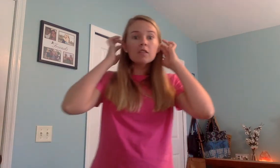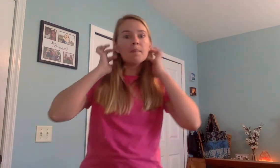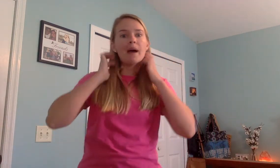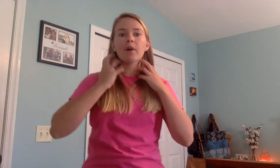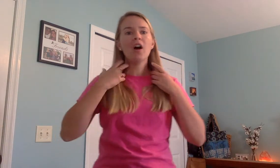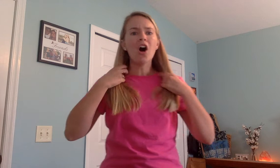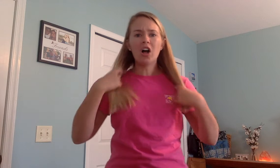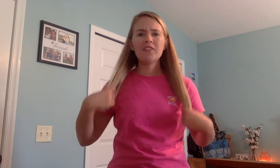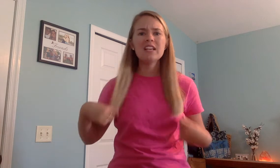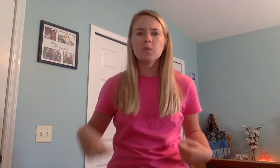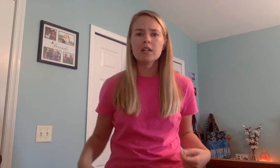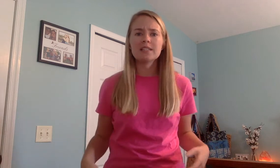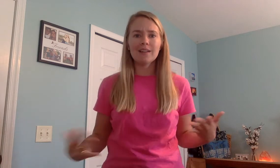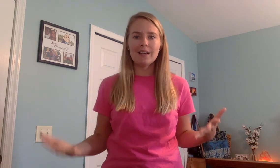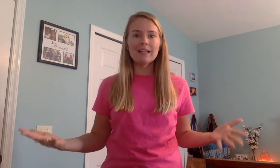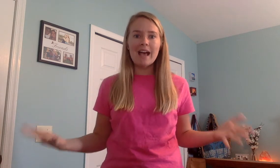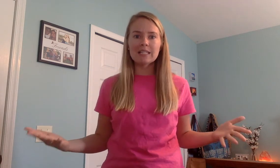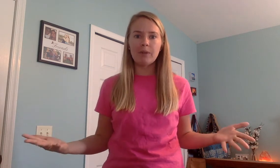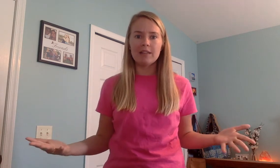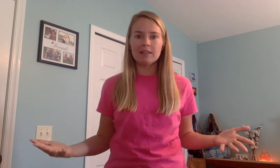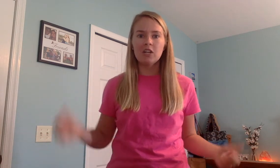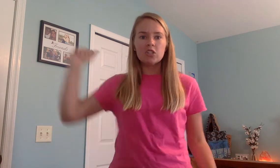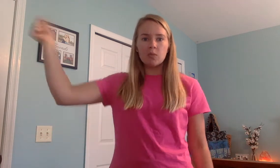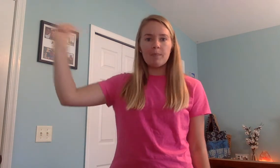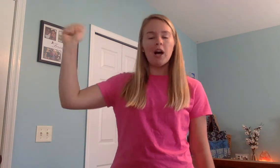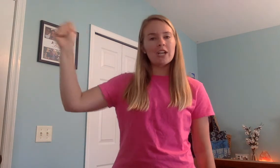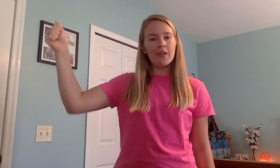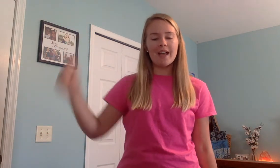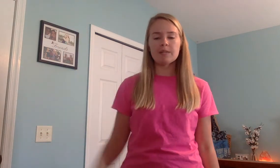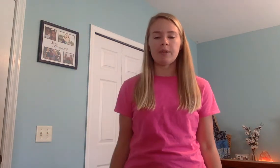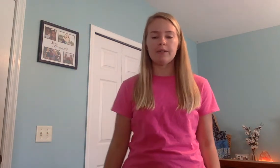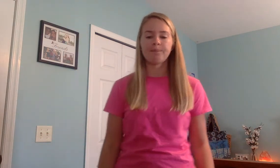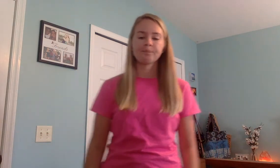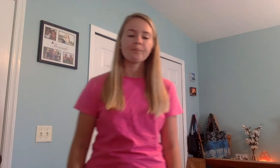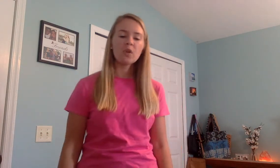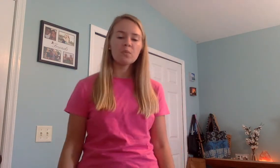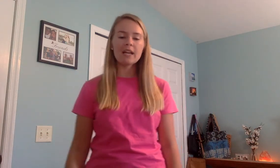remember all these words they're ending in esplens so we're going to punch out the esplen ready